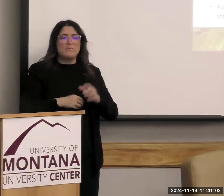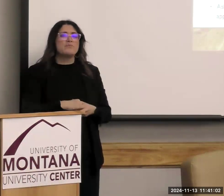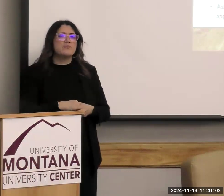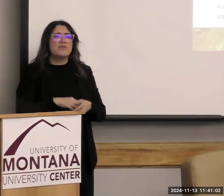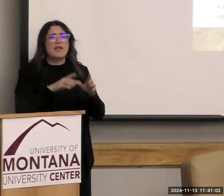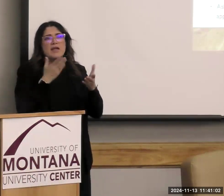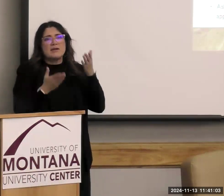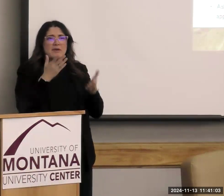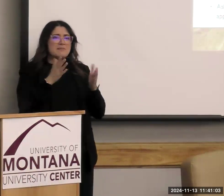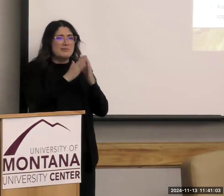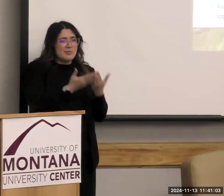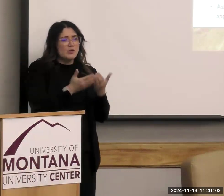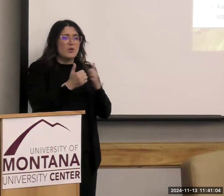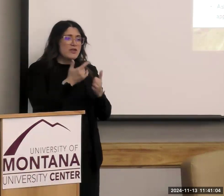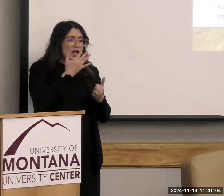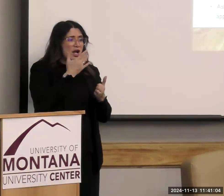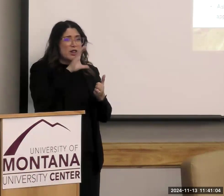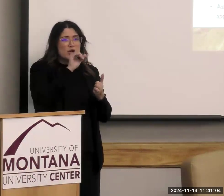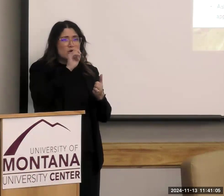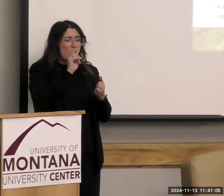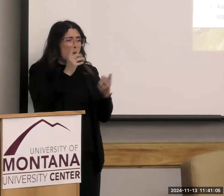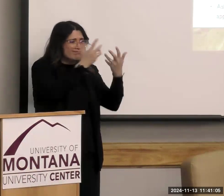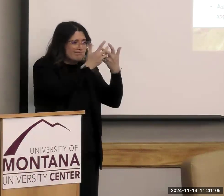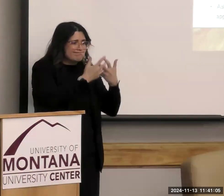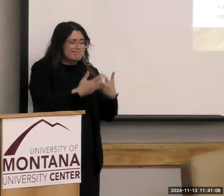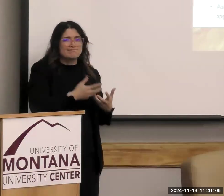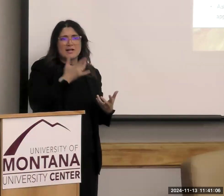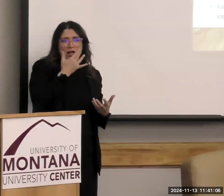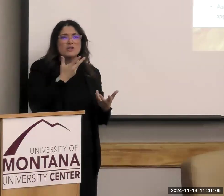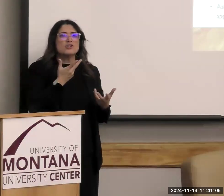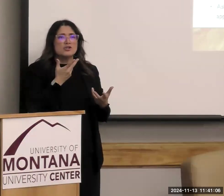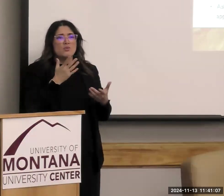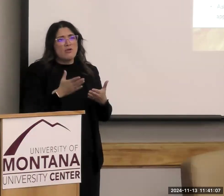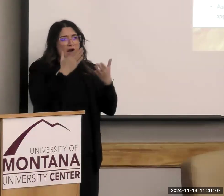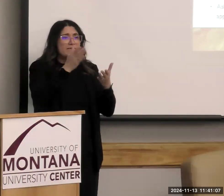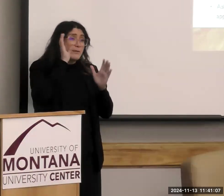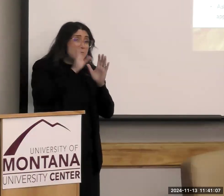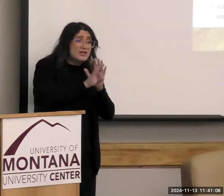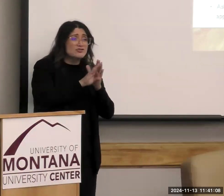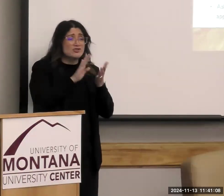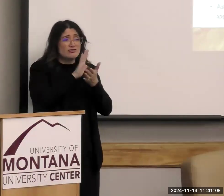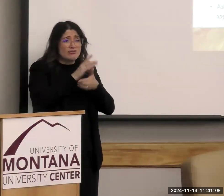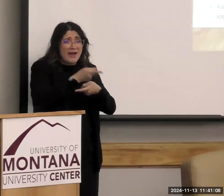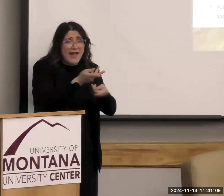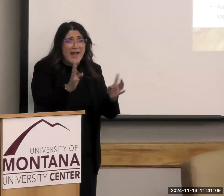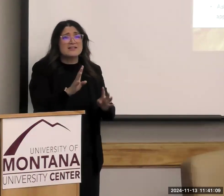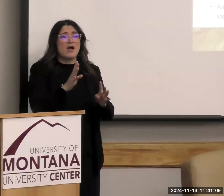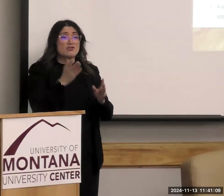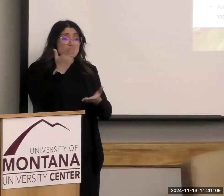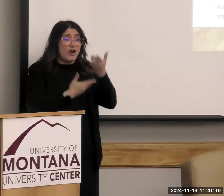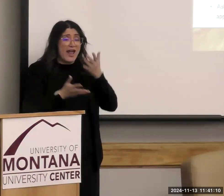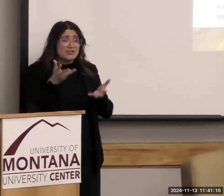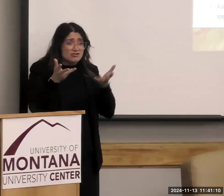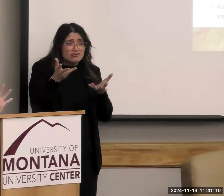-coded handouts, props, and objects for activities, offer instructions with pictures, or use hand gestures to describe activities. So